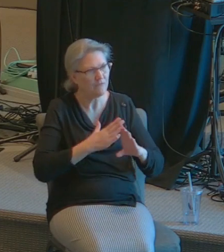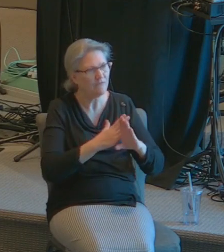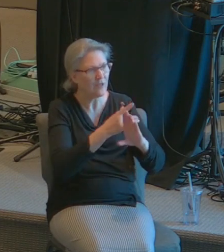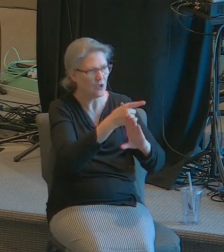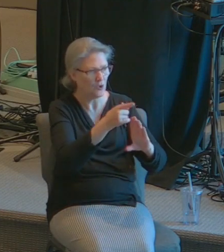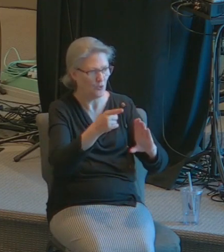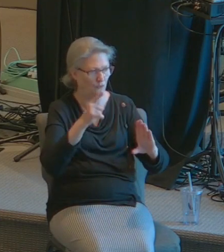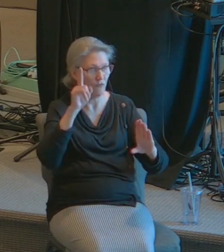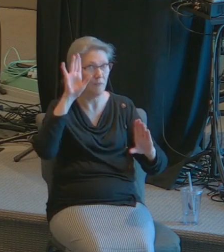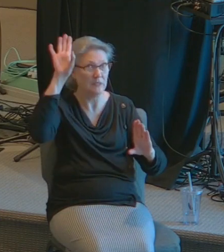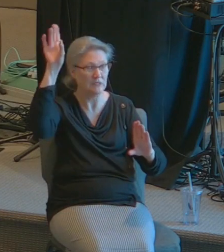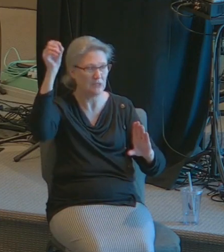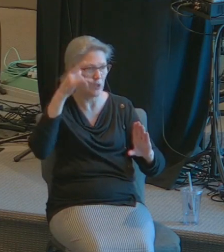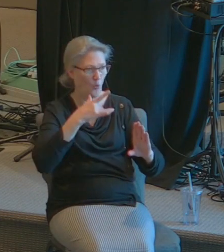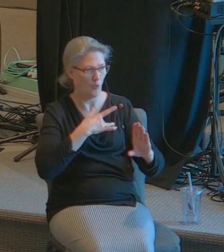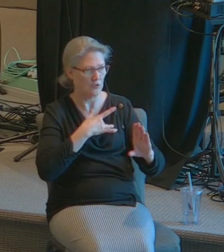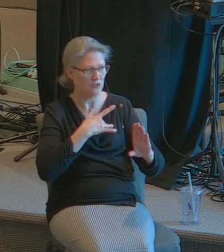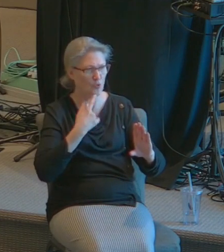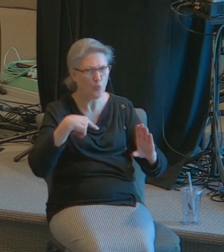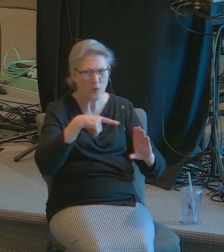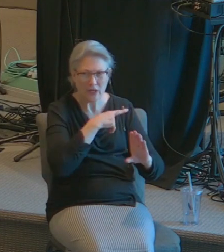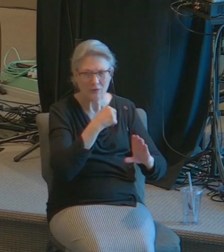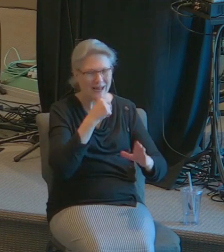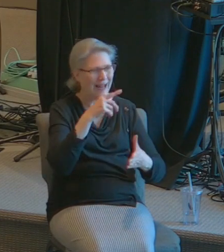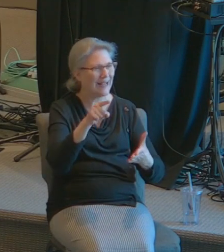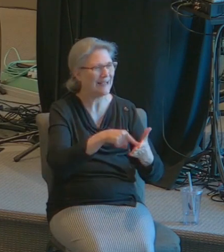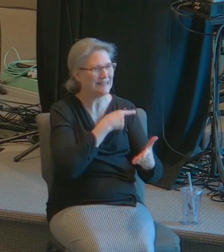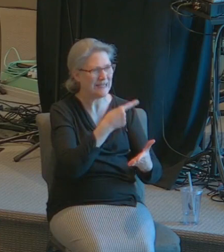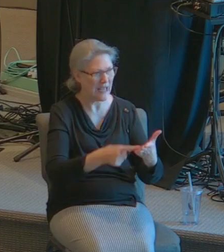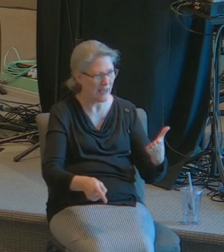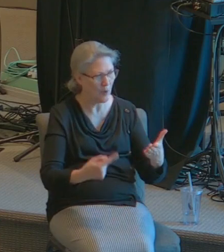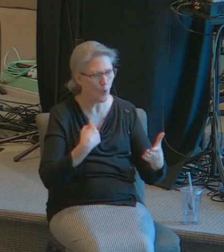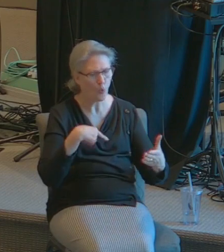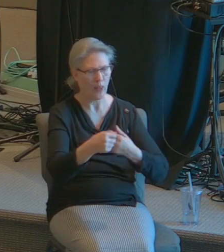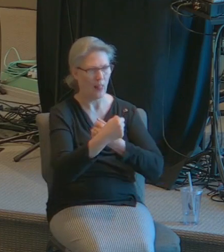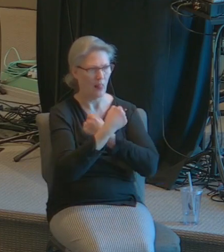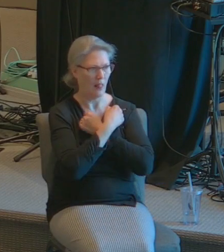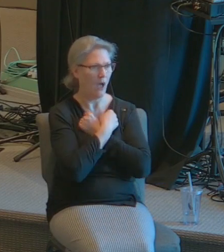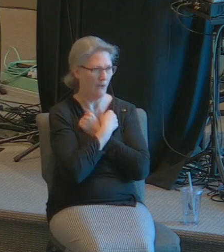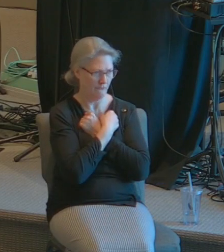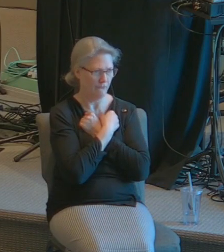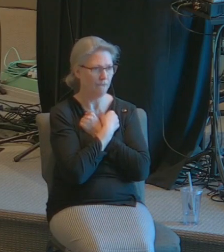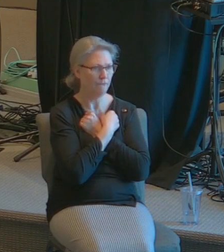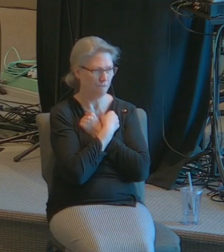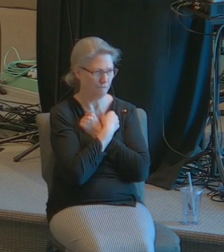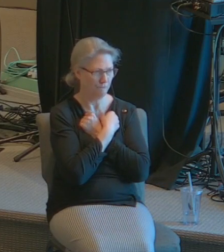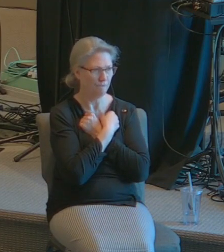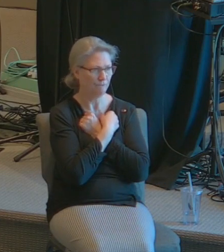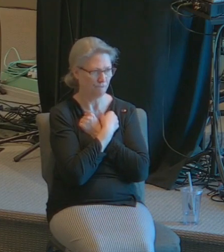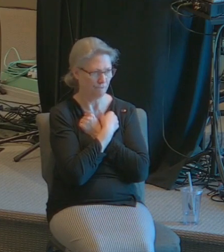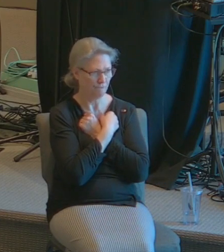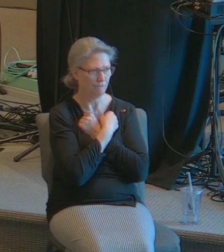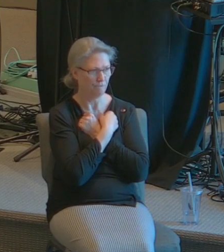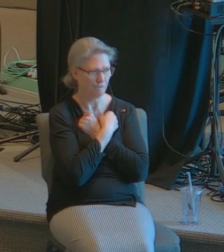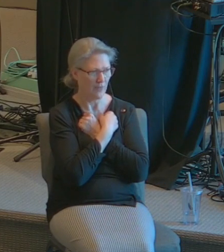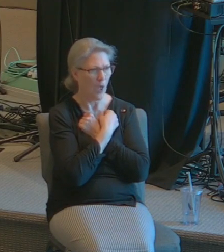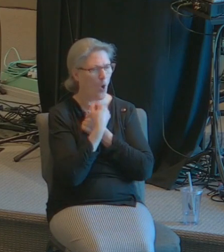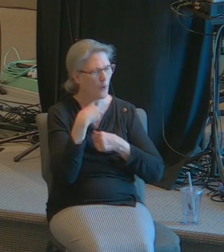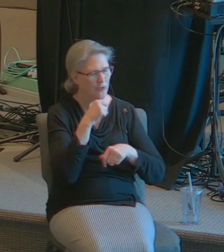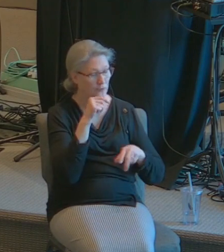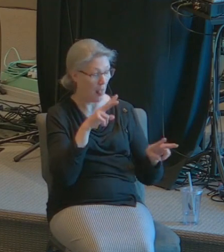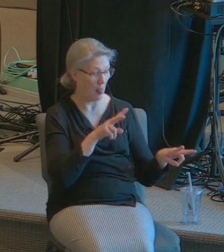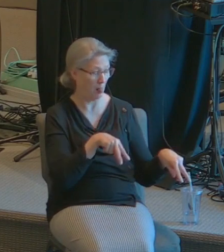we love we are the entity of God in extending our